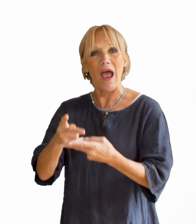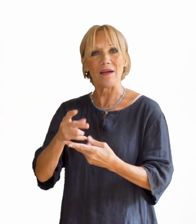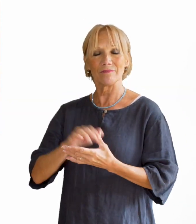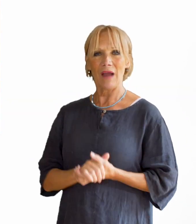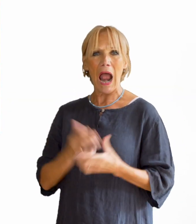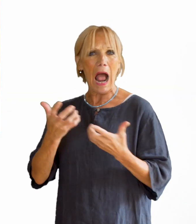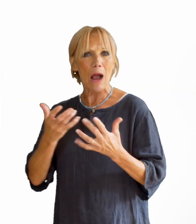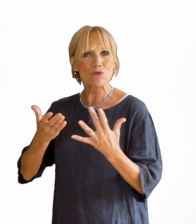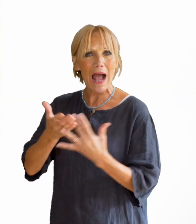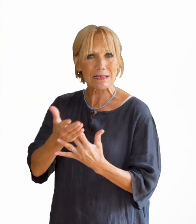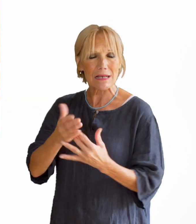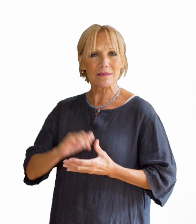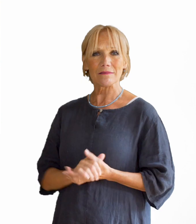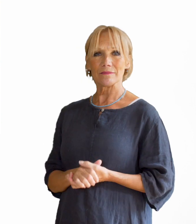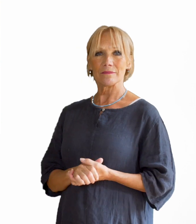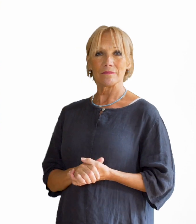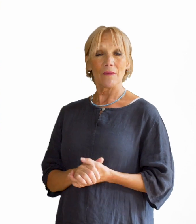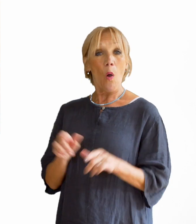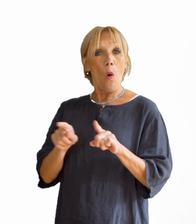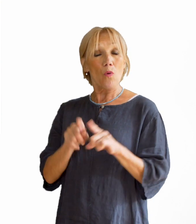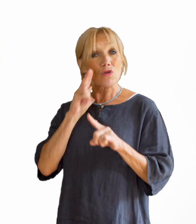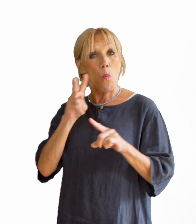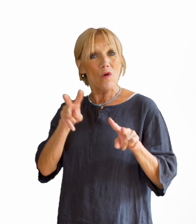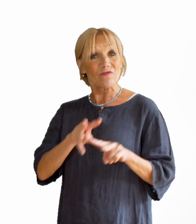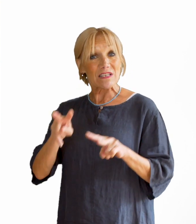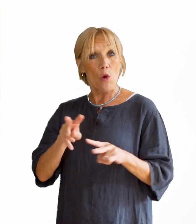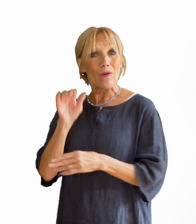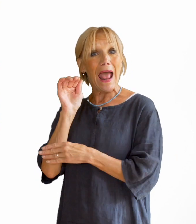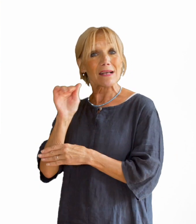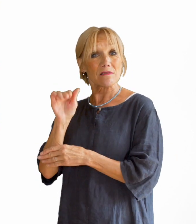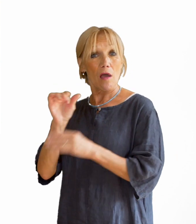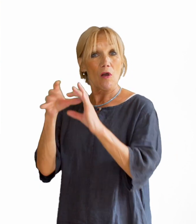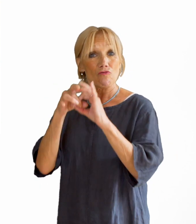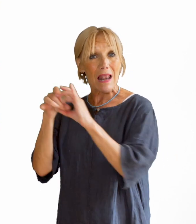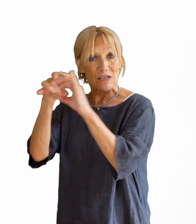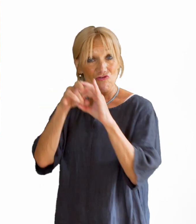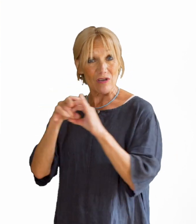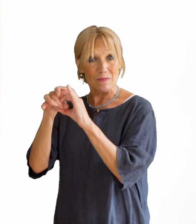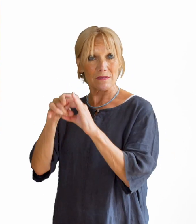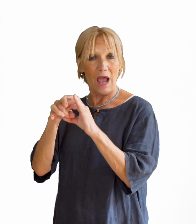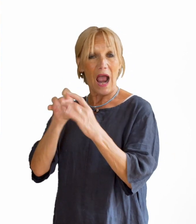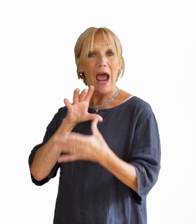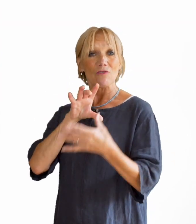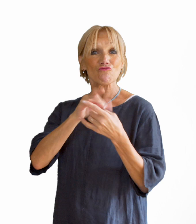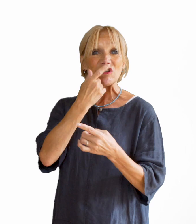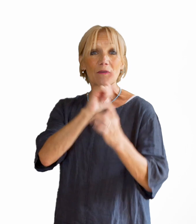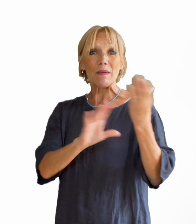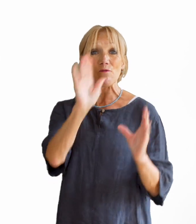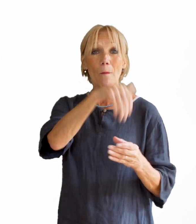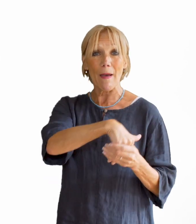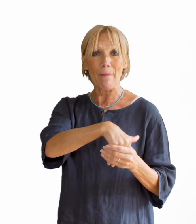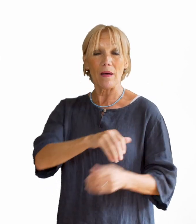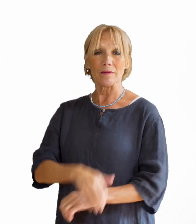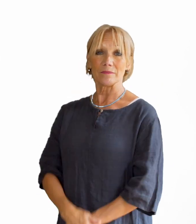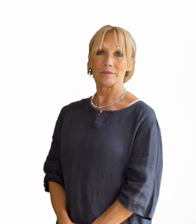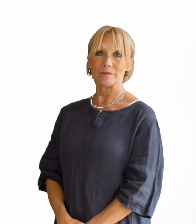You can also watch our videos on external relationships and collaboration and reaching people and membership. This